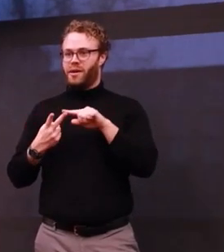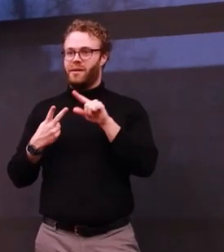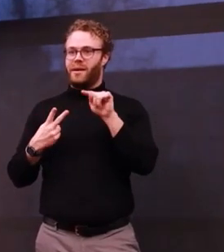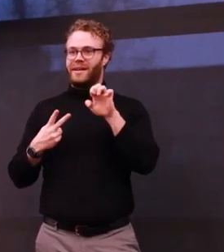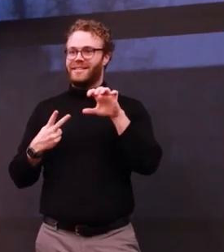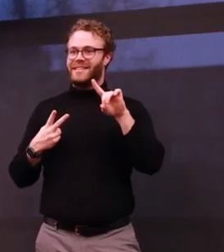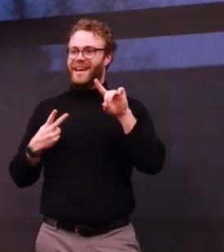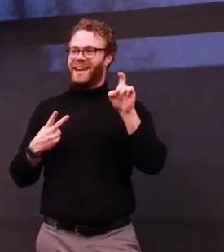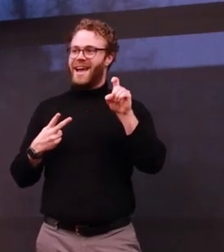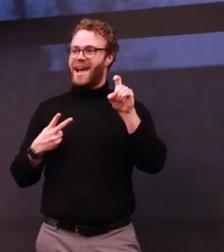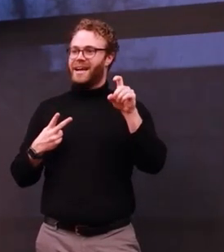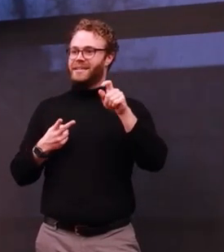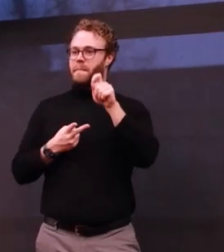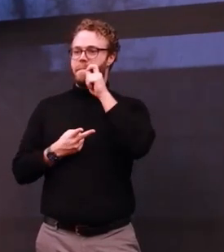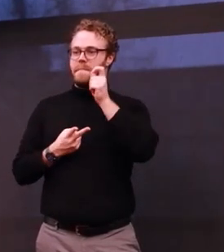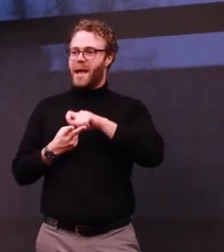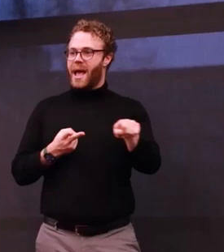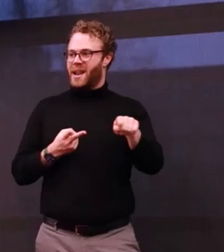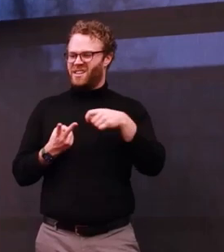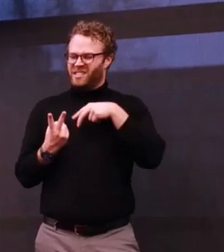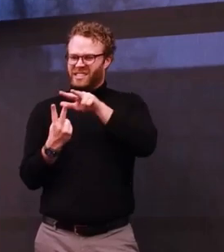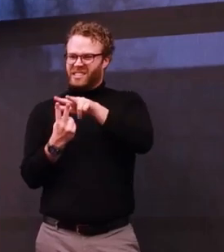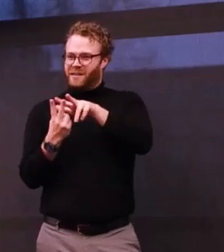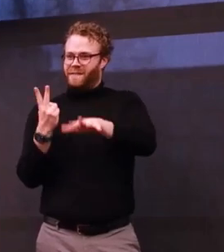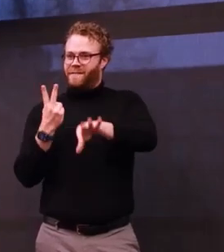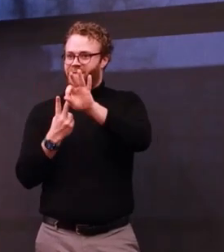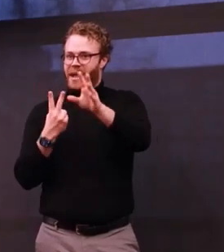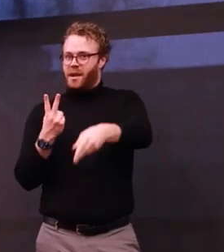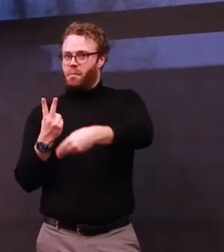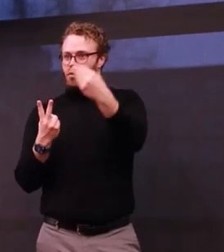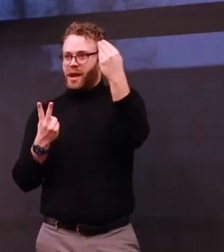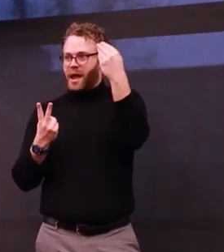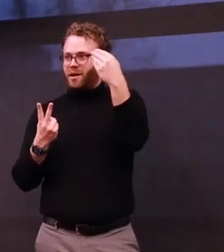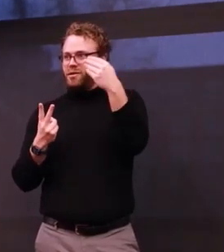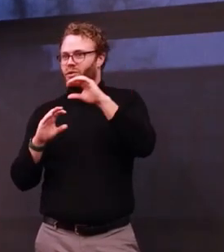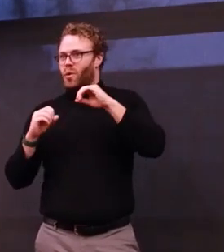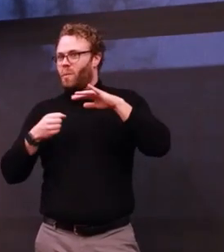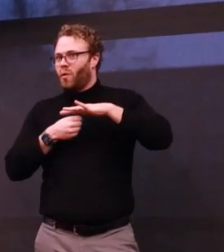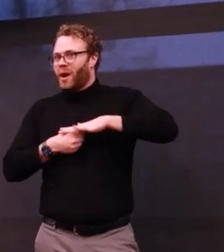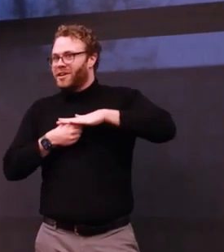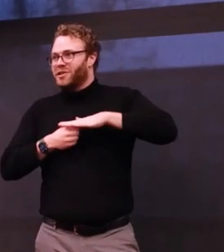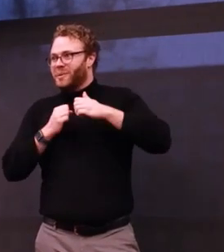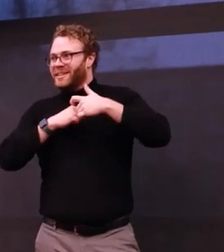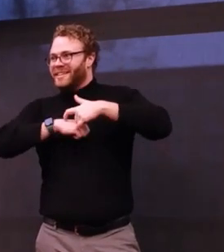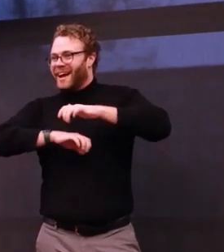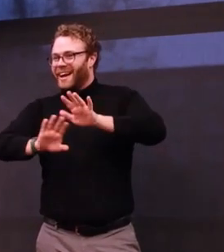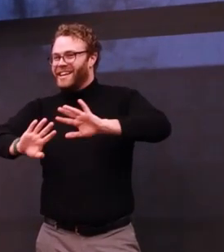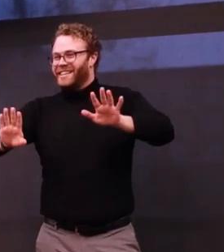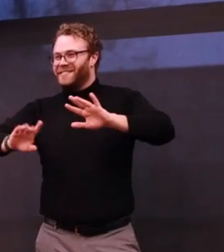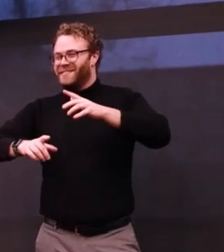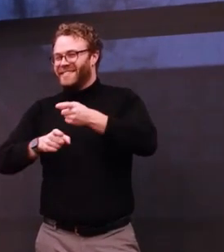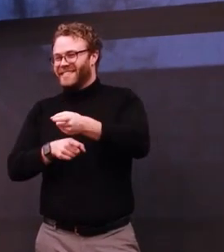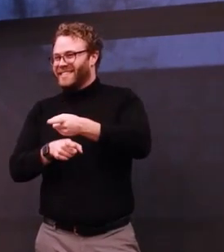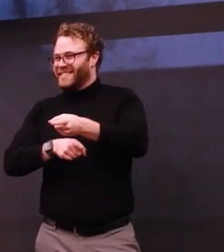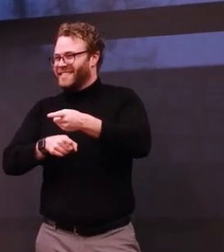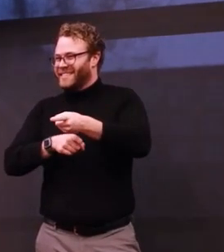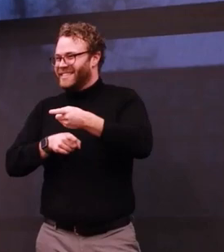So if you're able to find those and bring those out, no pressure at all on time, then you can.